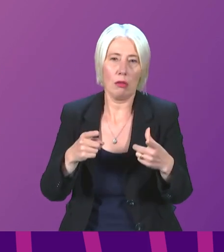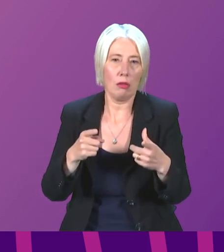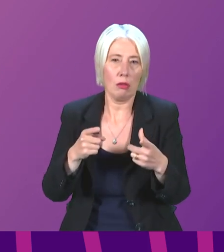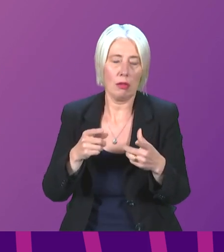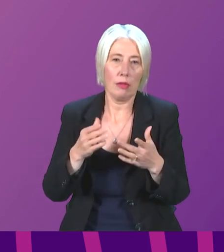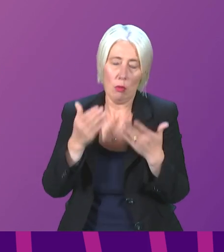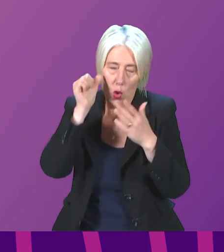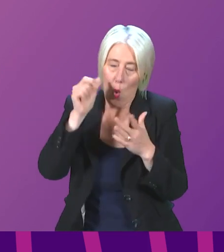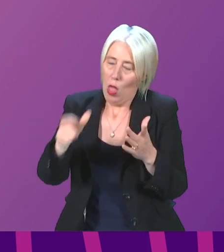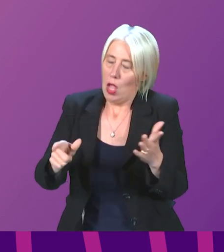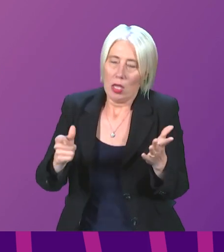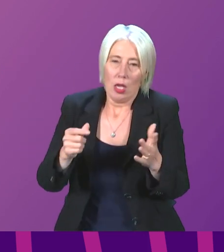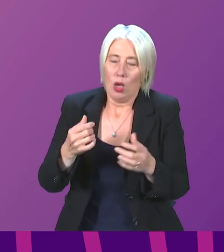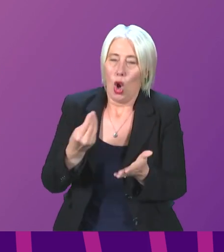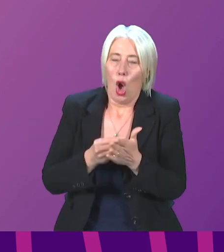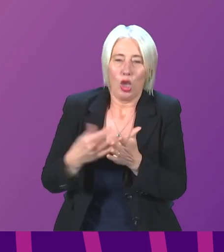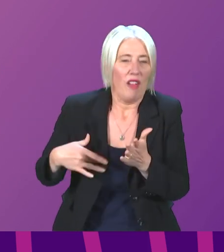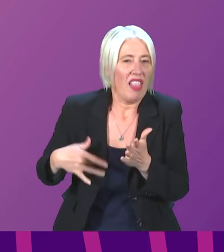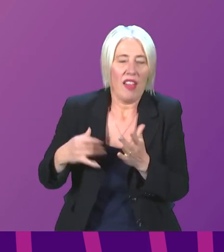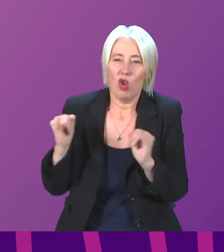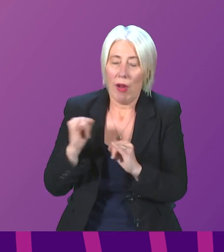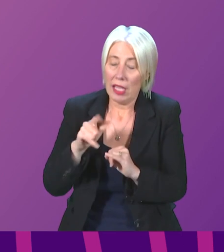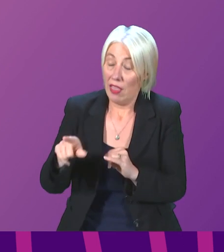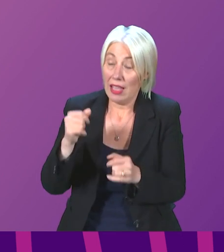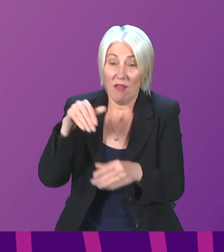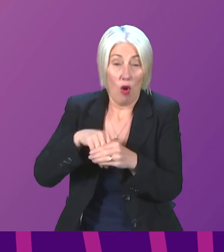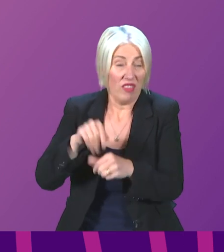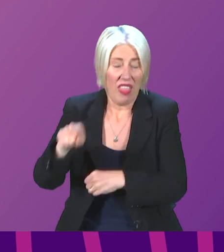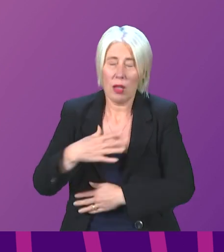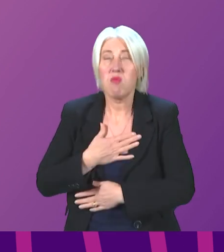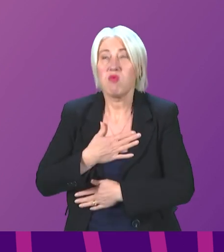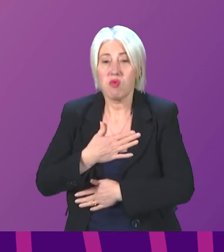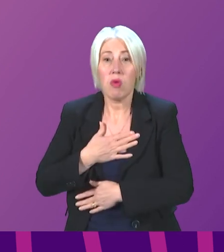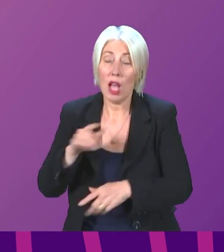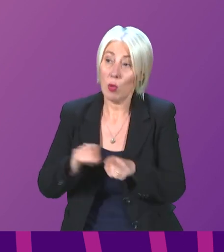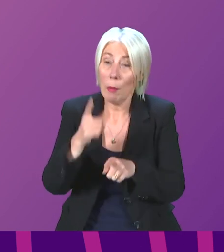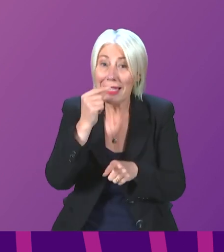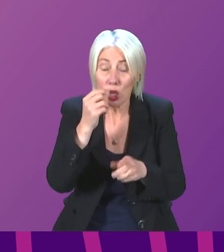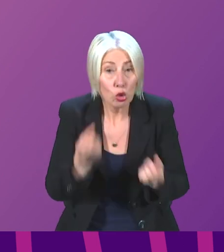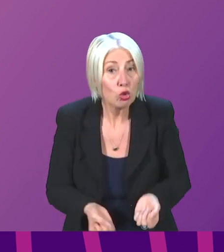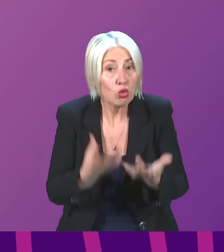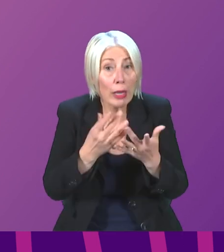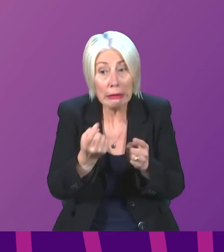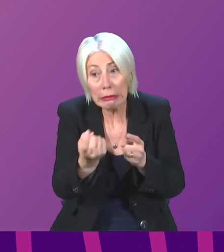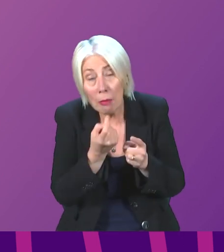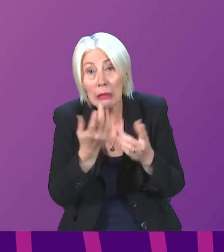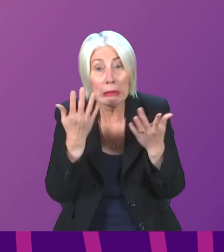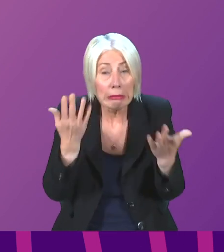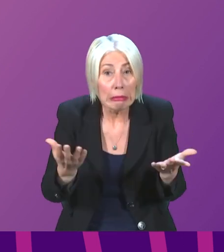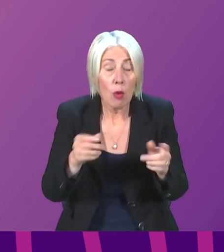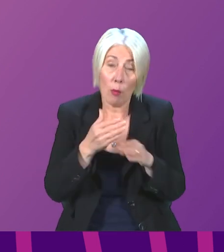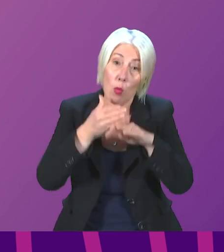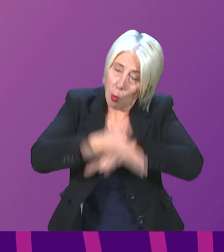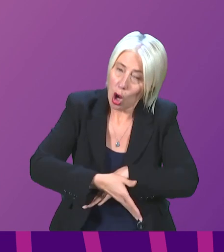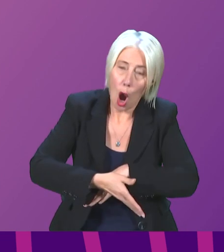cost-of-living crisis and all that entails, the potential we know for industrial action, although of course we will work hard to